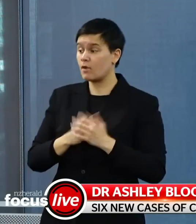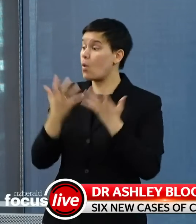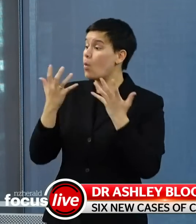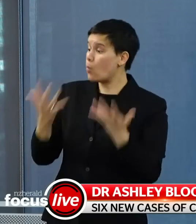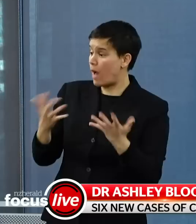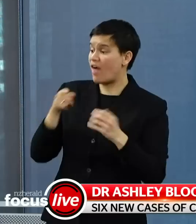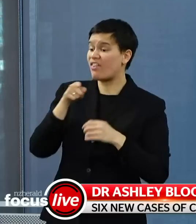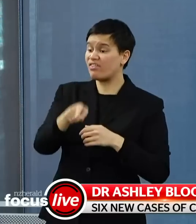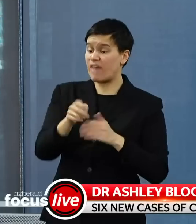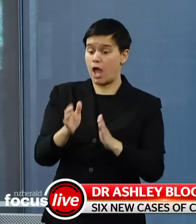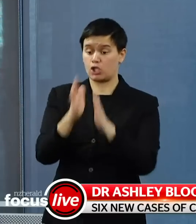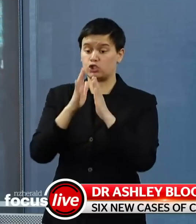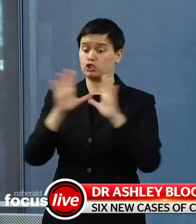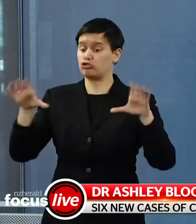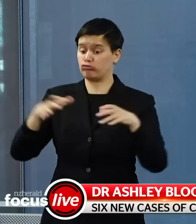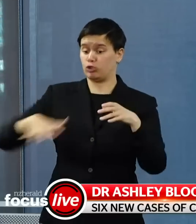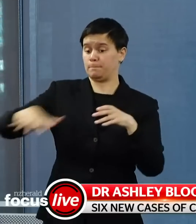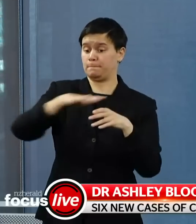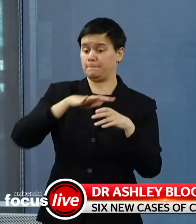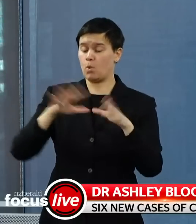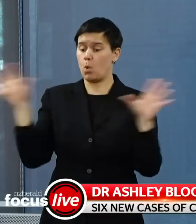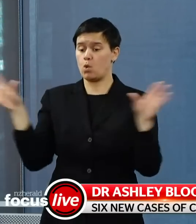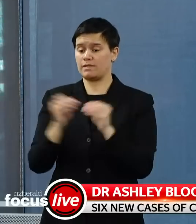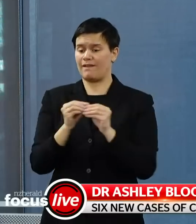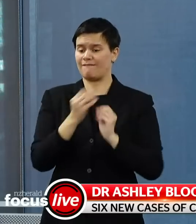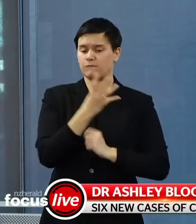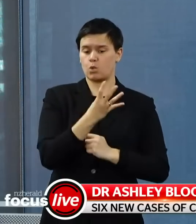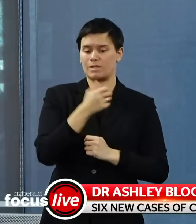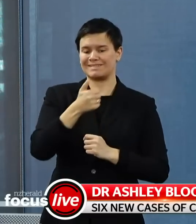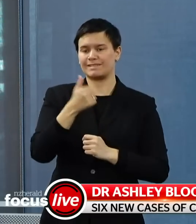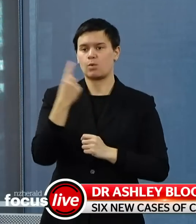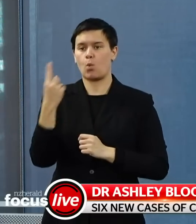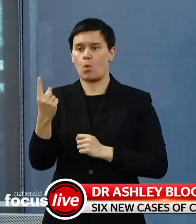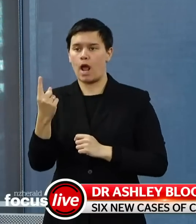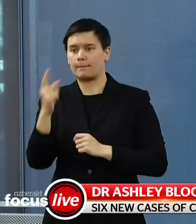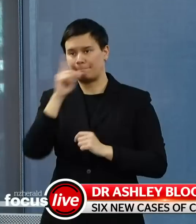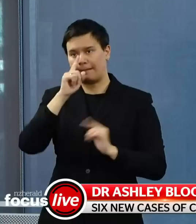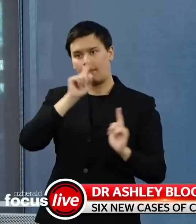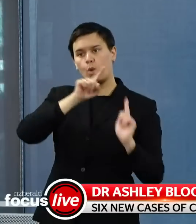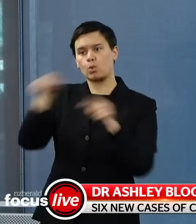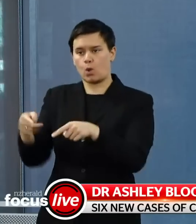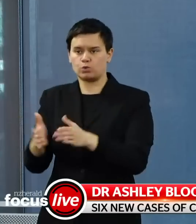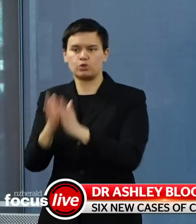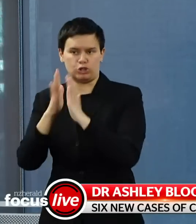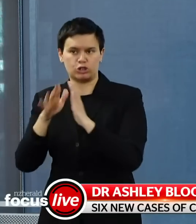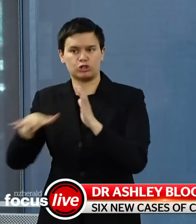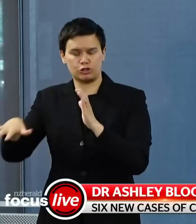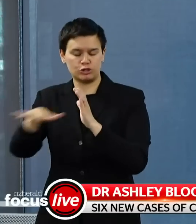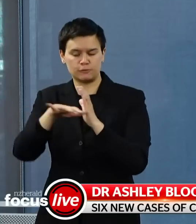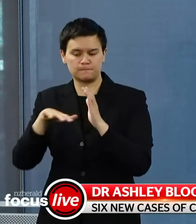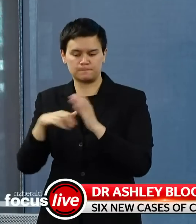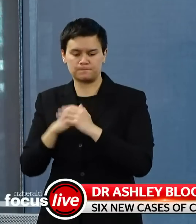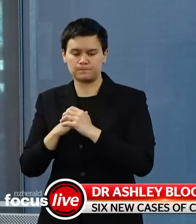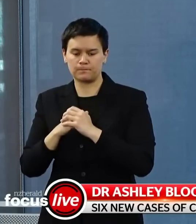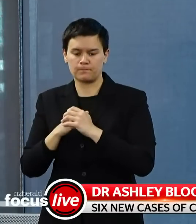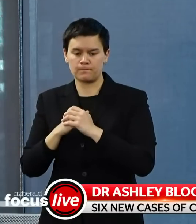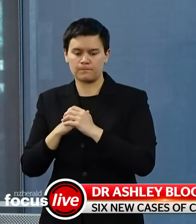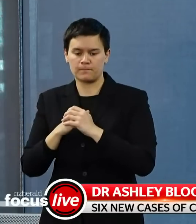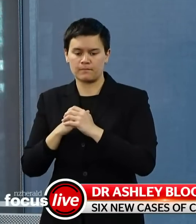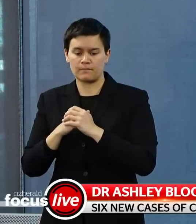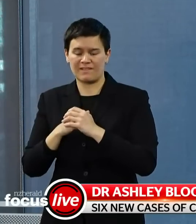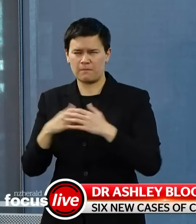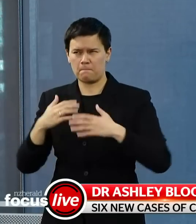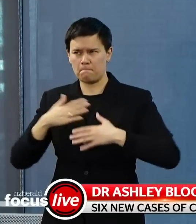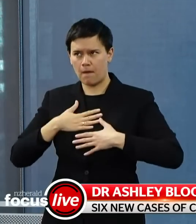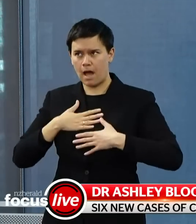associated with that wider Mount Roskill Evangelical Evangelical Fellowship, which is quite a large number, and my understanding is